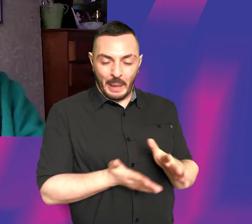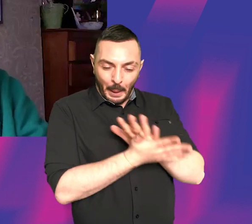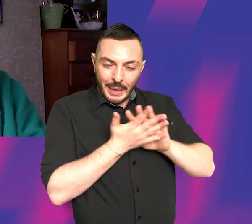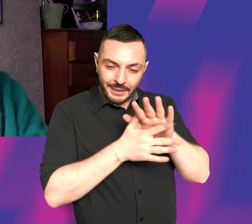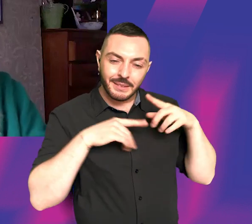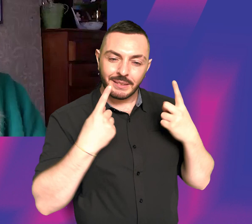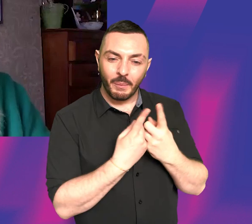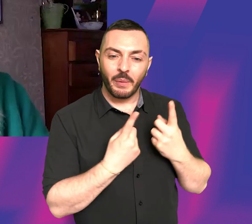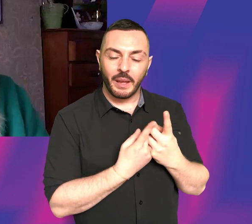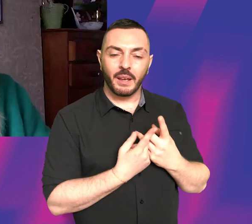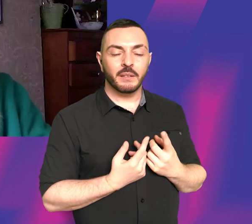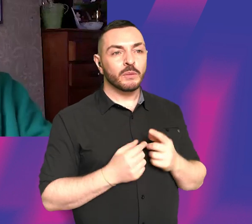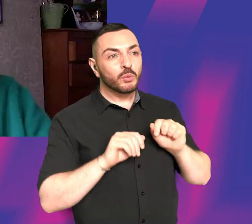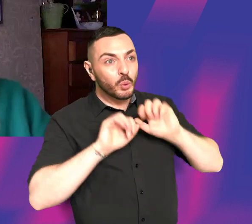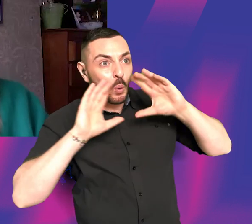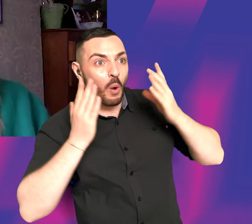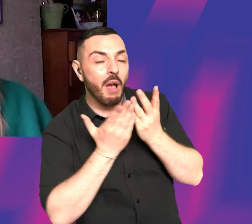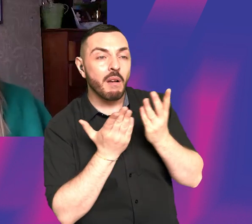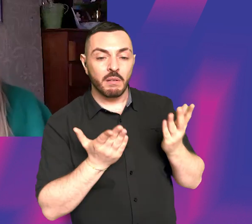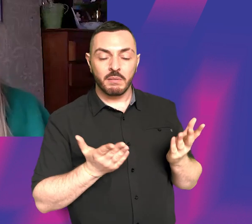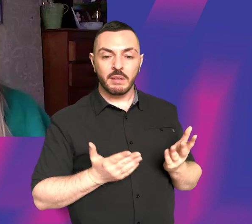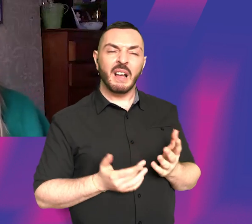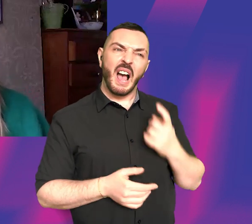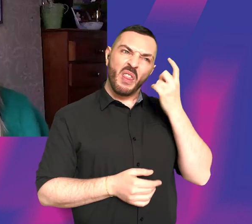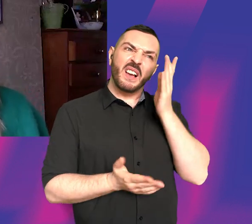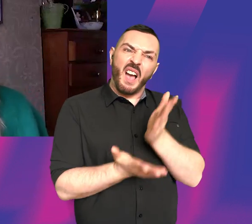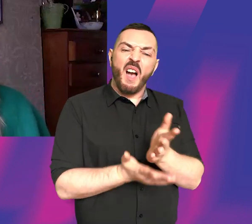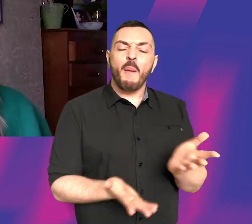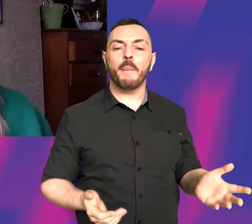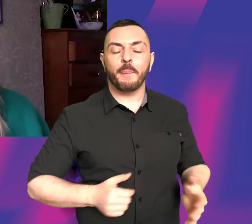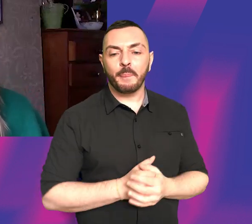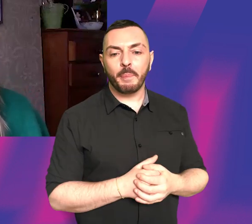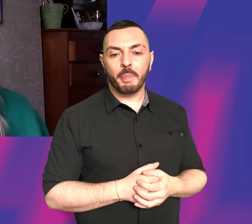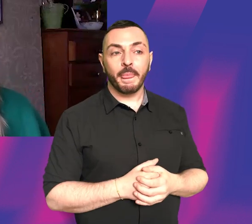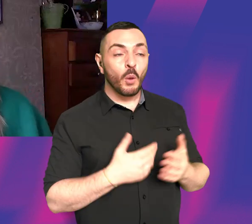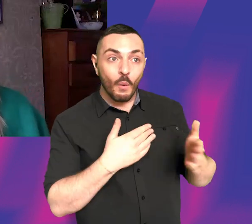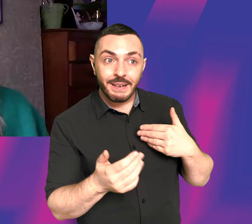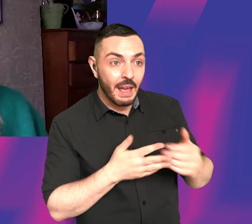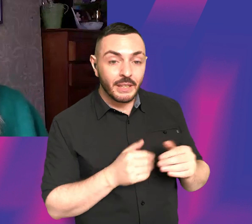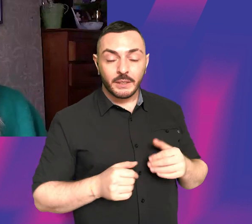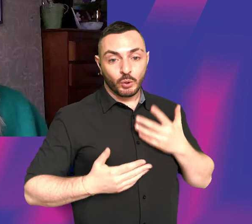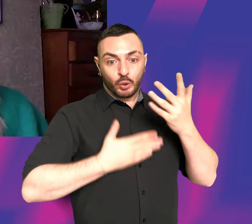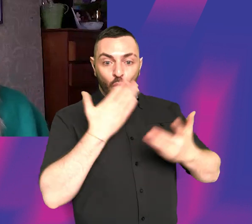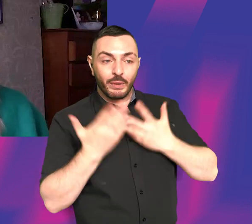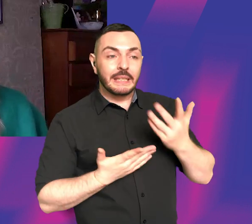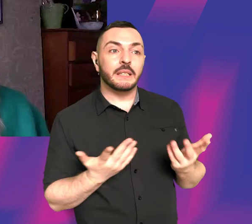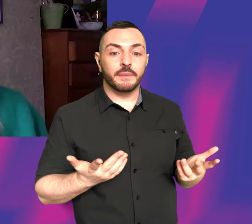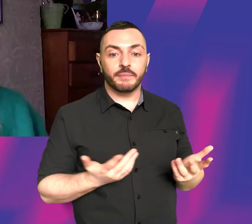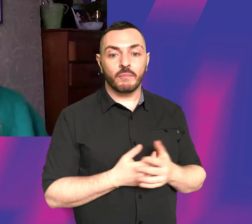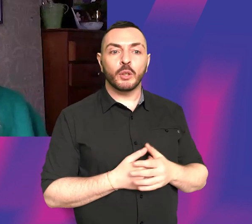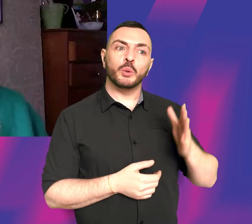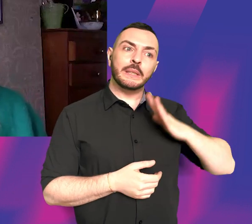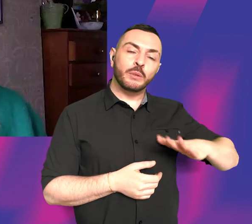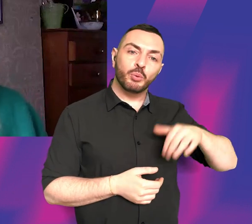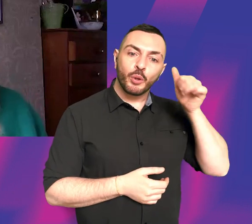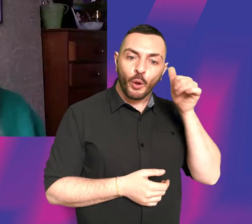not just to you, but to the world. I really, I really think that. So whatever story you're telling, you just, yeah, you really need to know